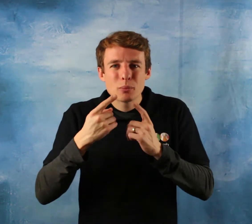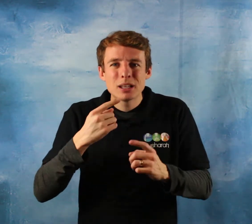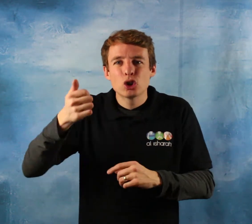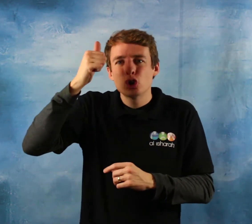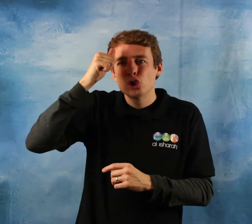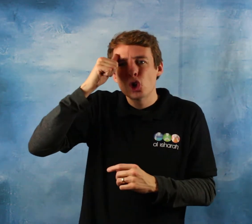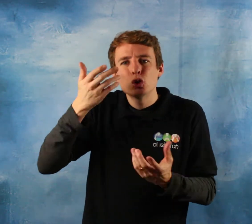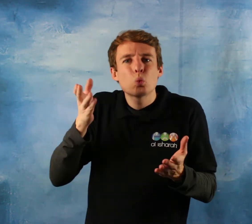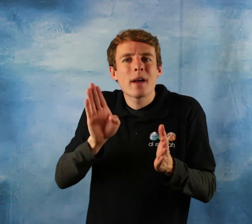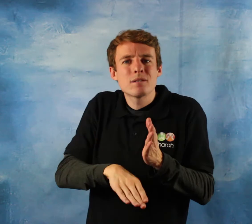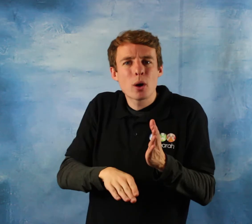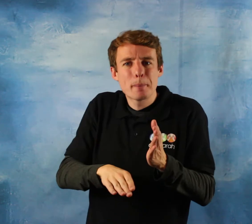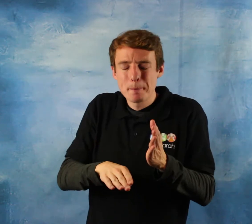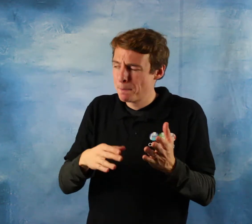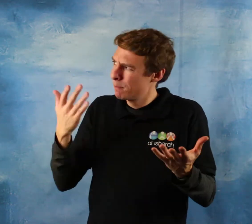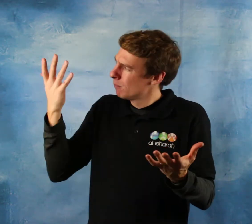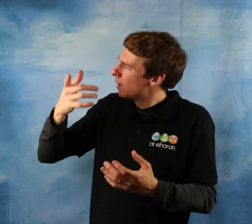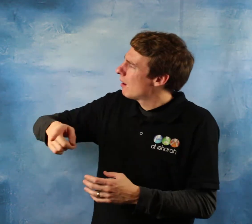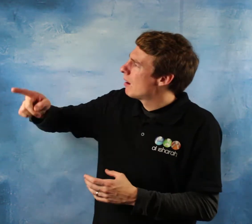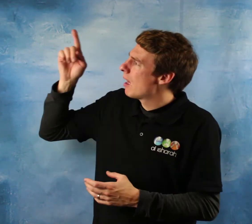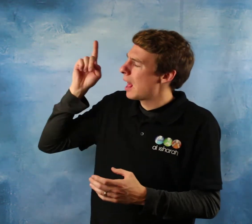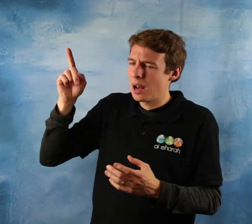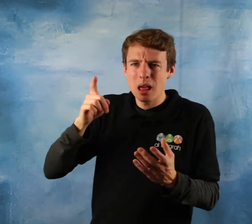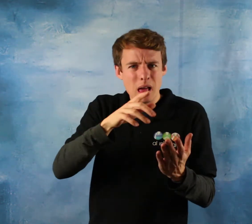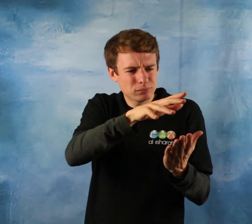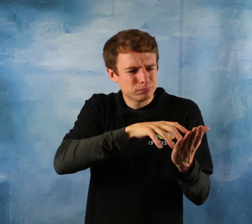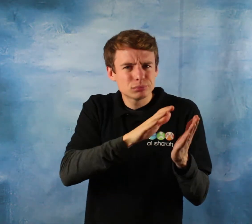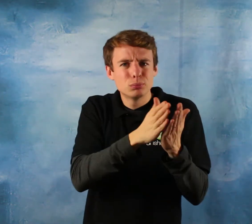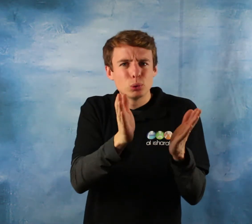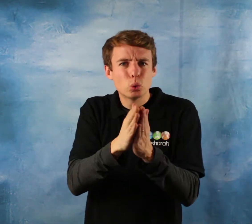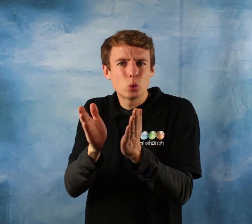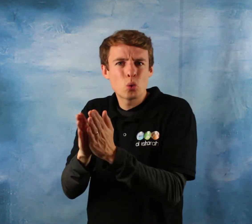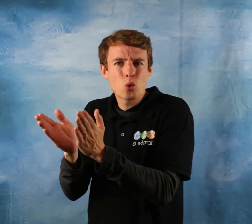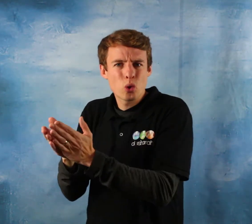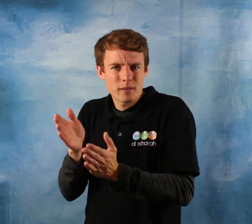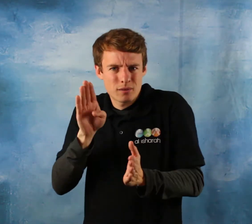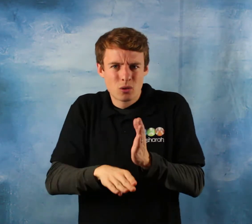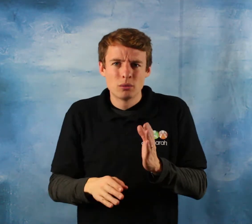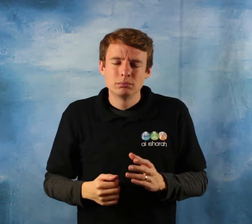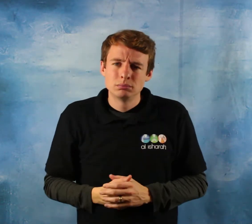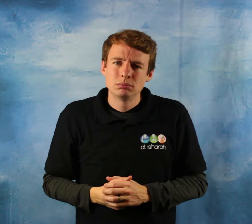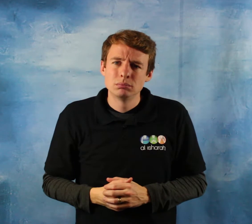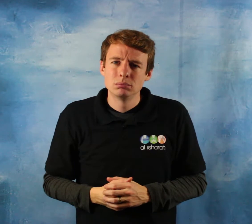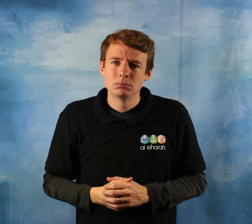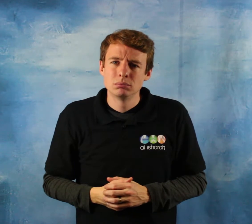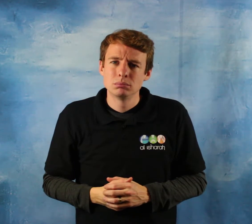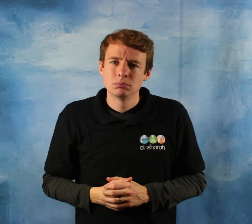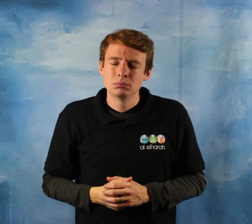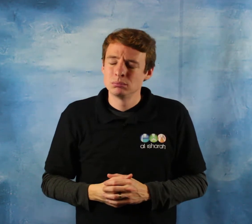the scholars of this ummah the beacons of light the inheritors of the prophets not somebody who opens a translation he says see look